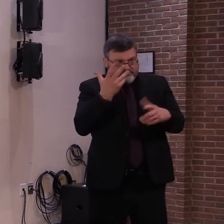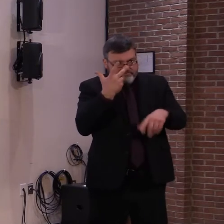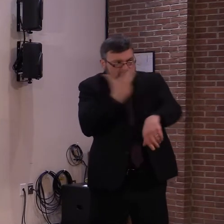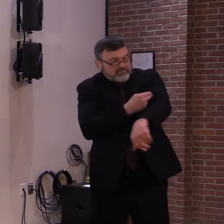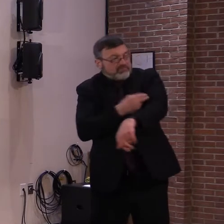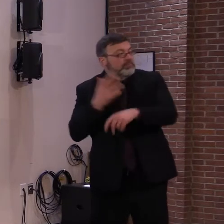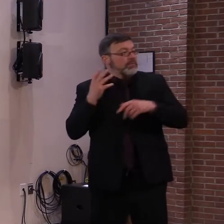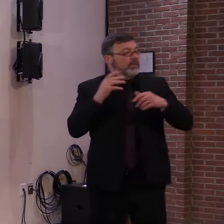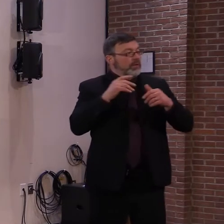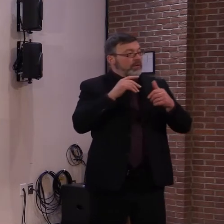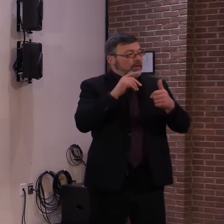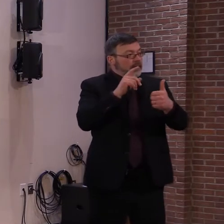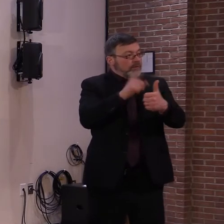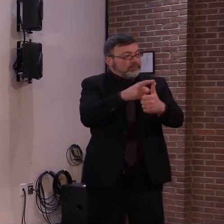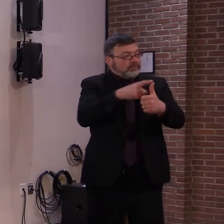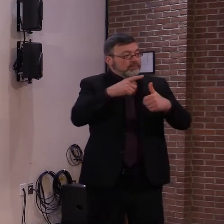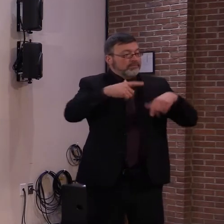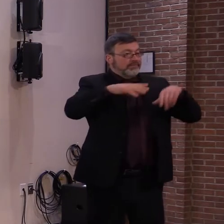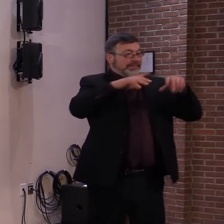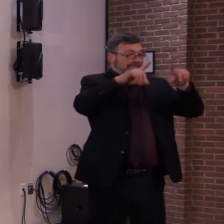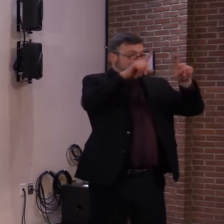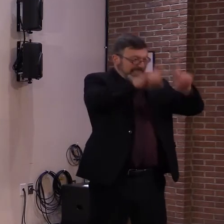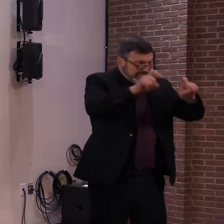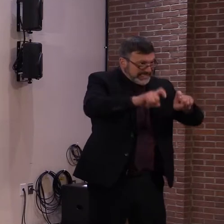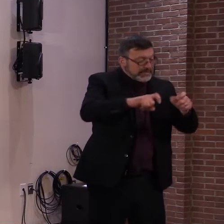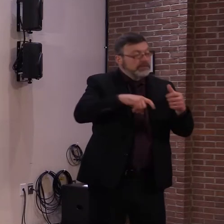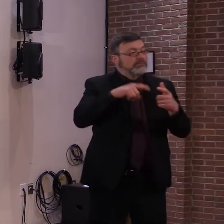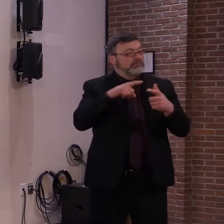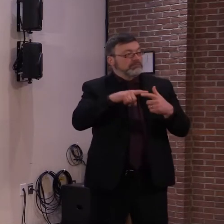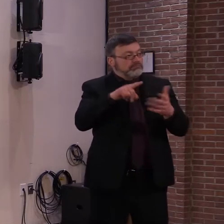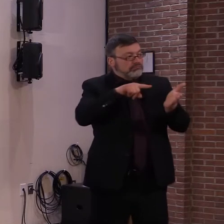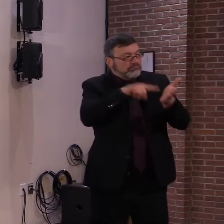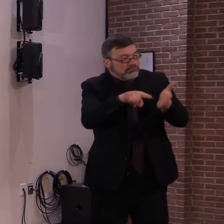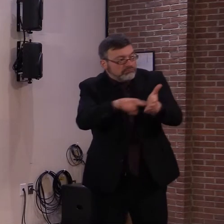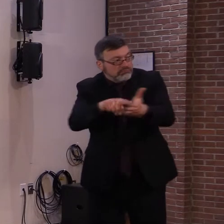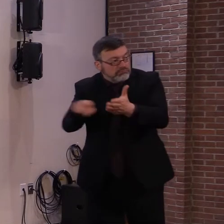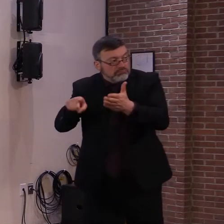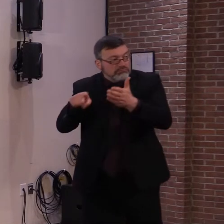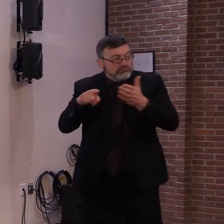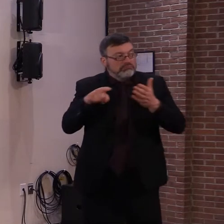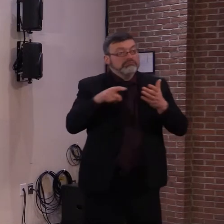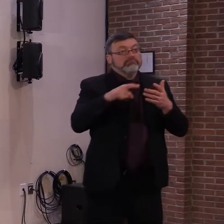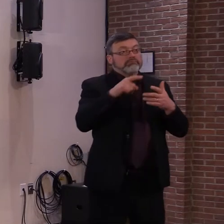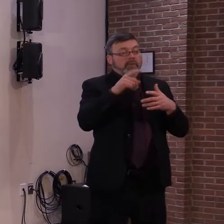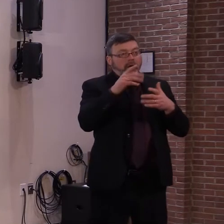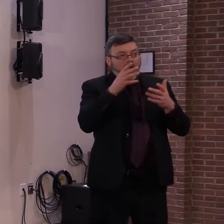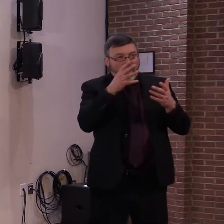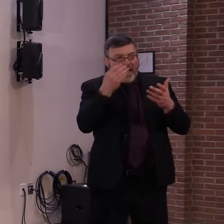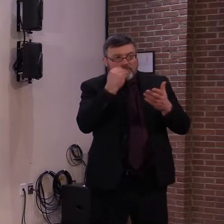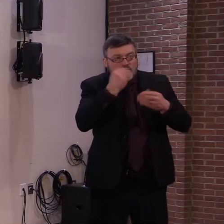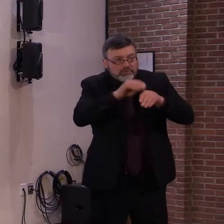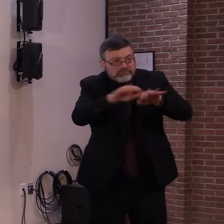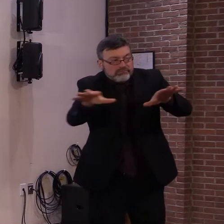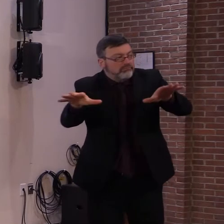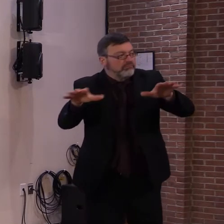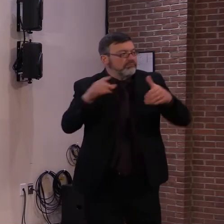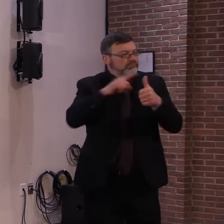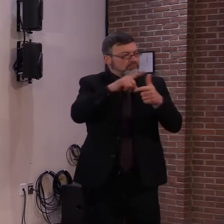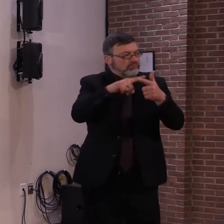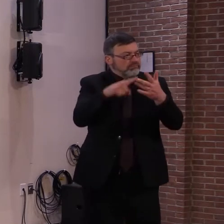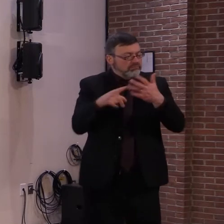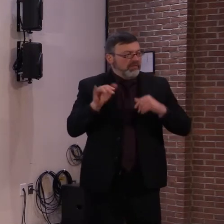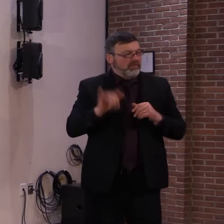PPE, and food distribution. But it's important to note that vaccine distribution is the most